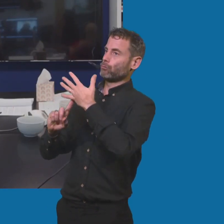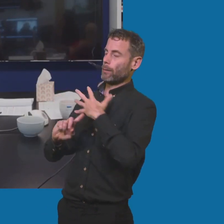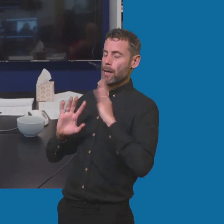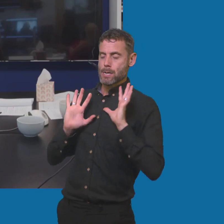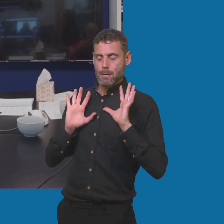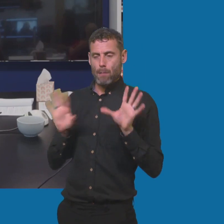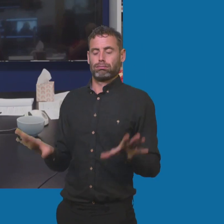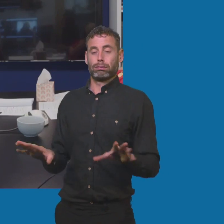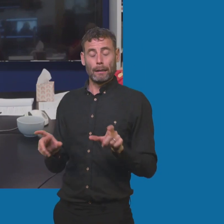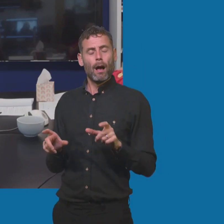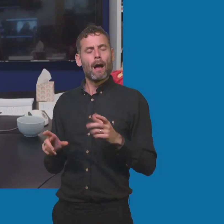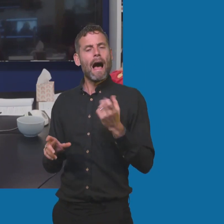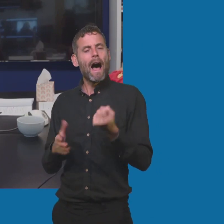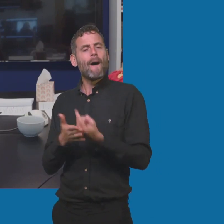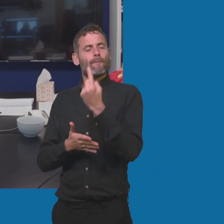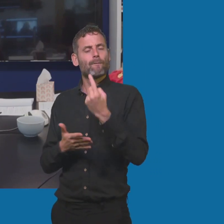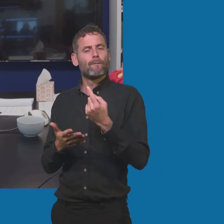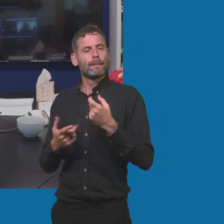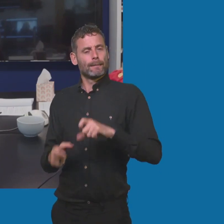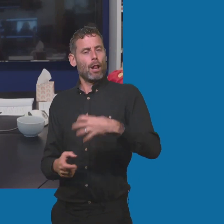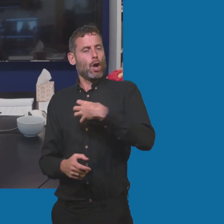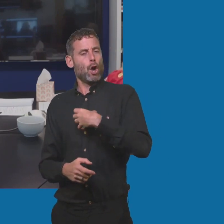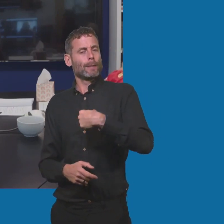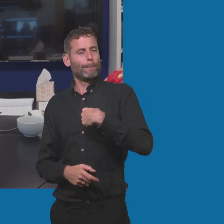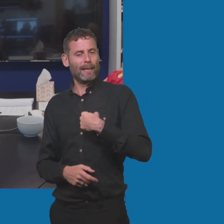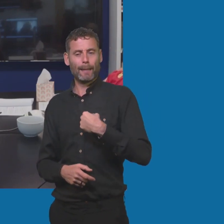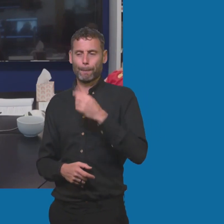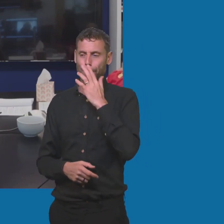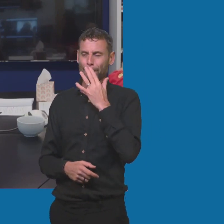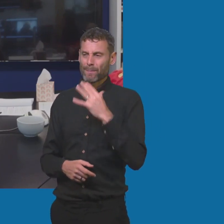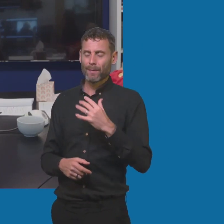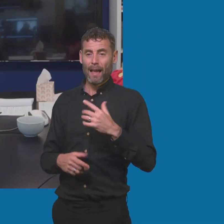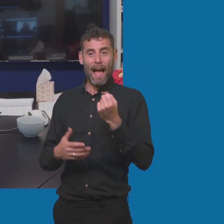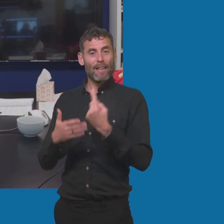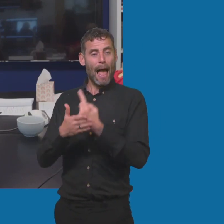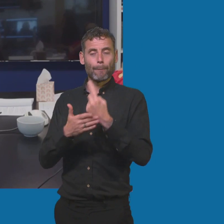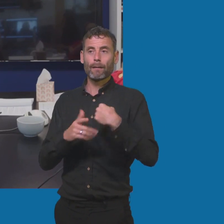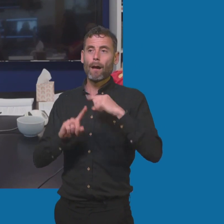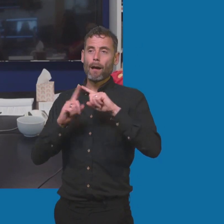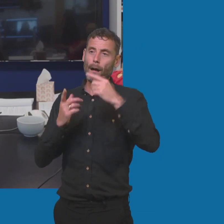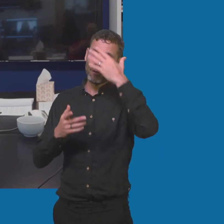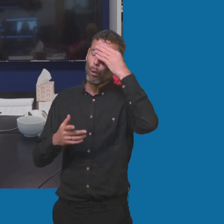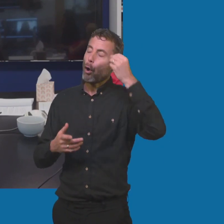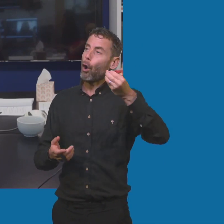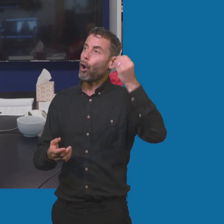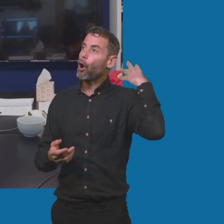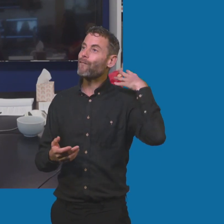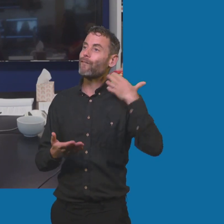hurts me because obviously I can't erase it. can't escape it. I can't just put a magic cloak on and be